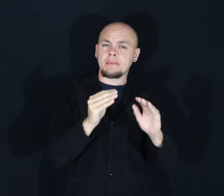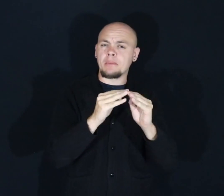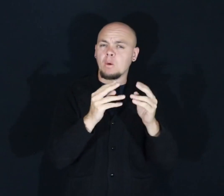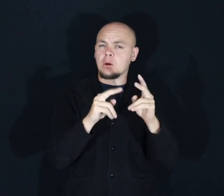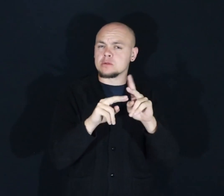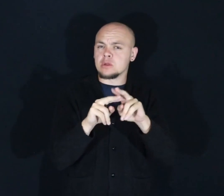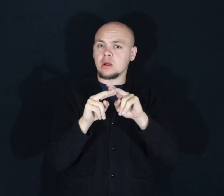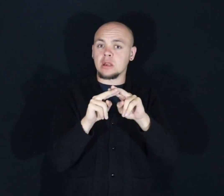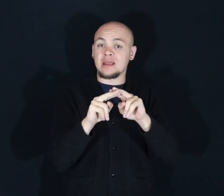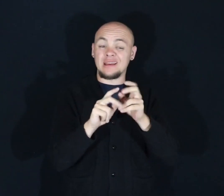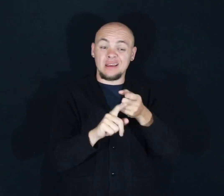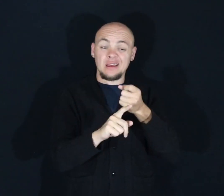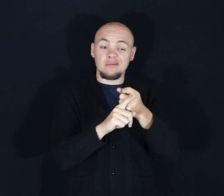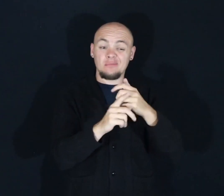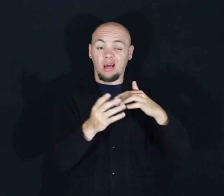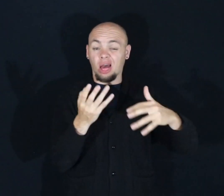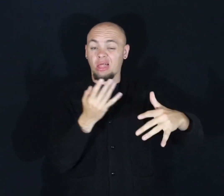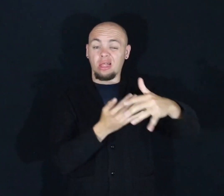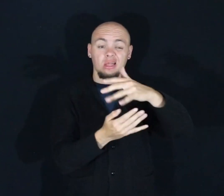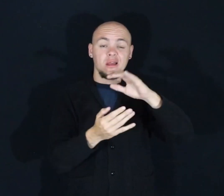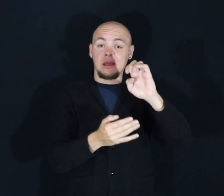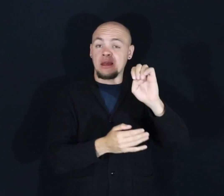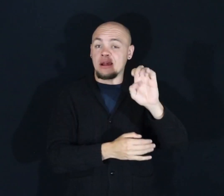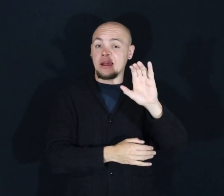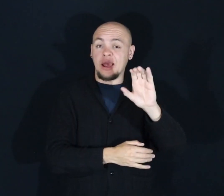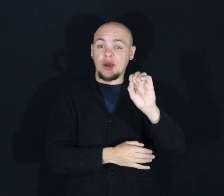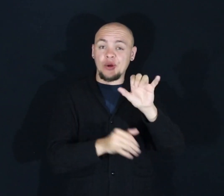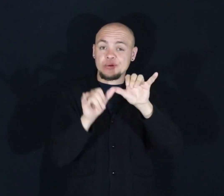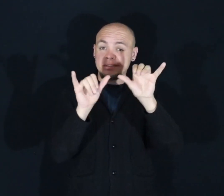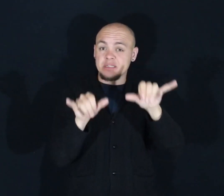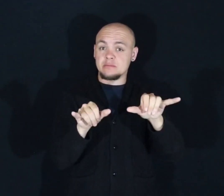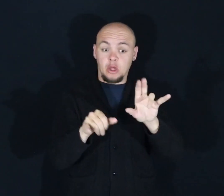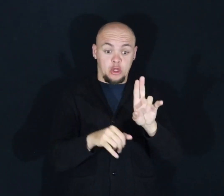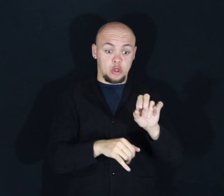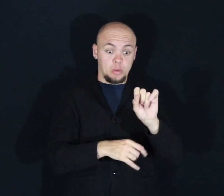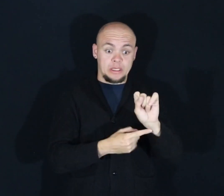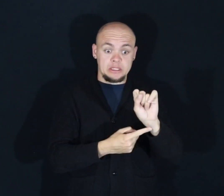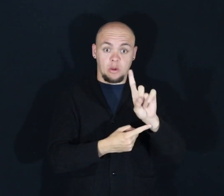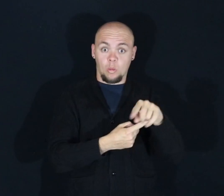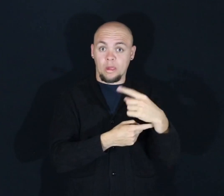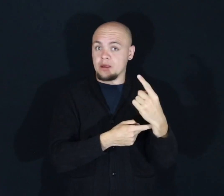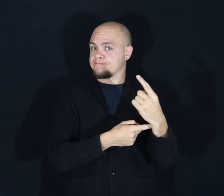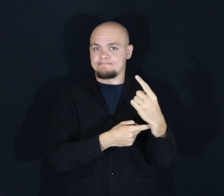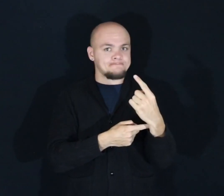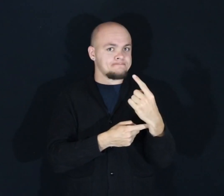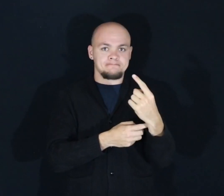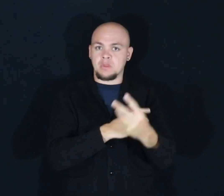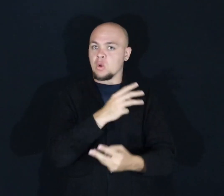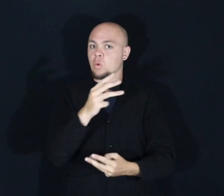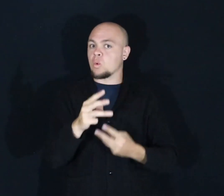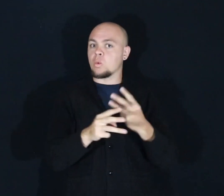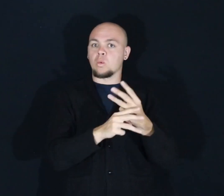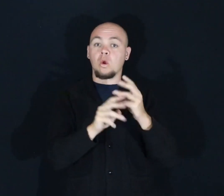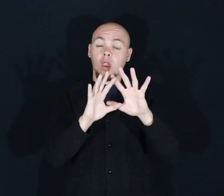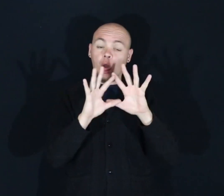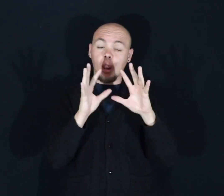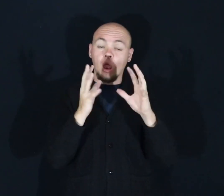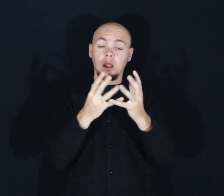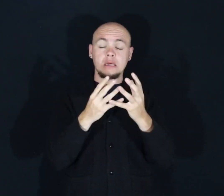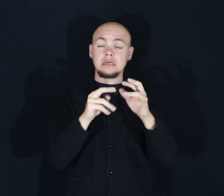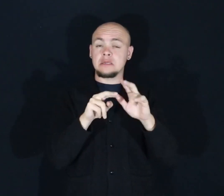ecosystems. And this isn't just a US thing. Worldwide, we apply obscene amounts of road salt.